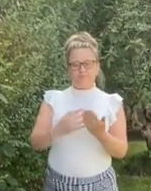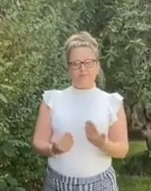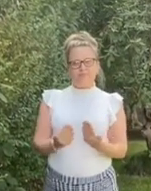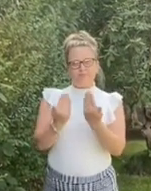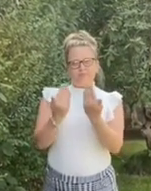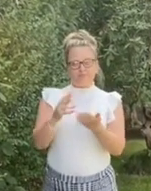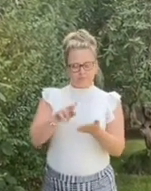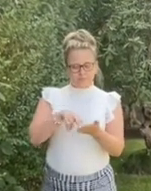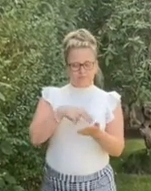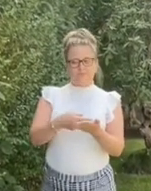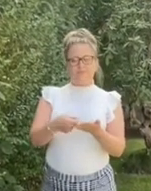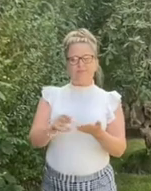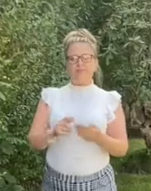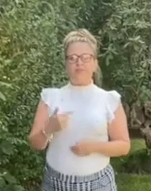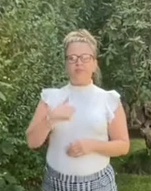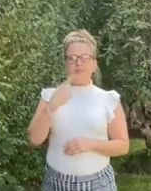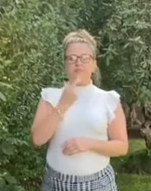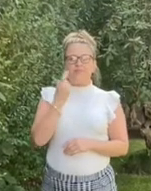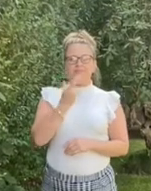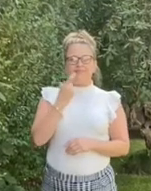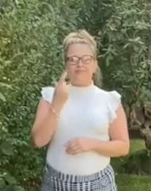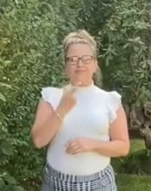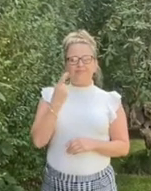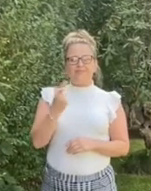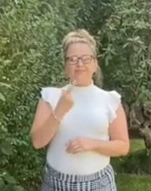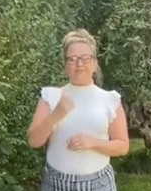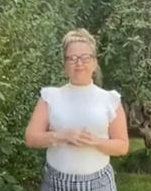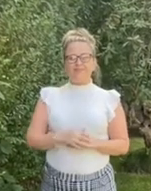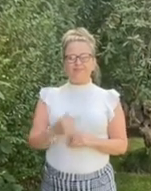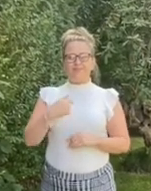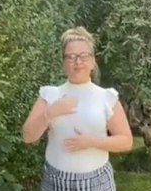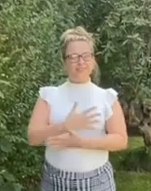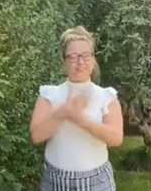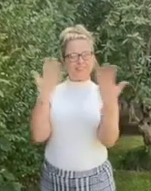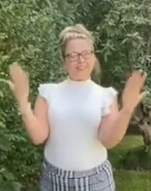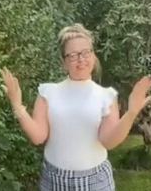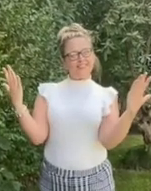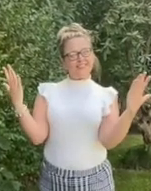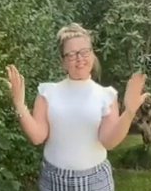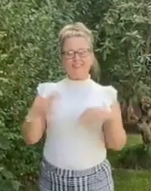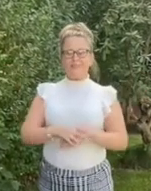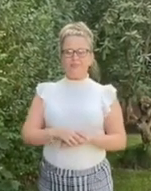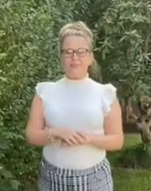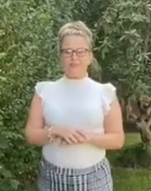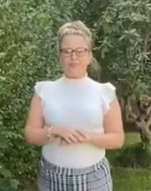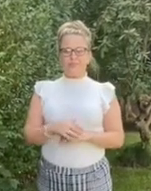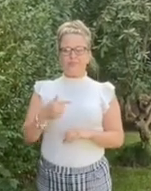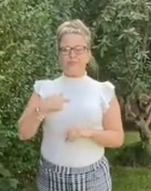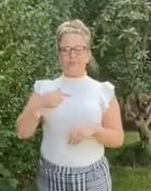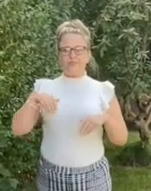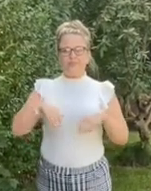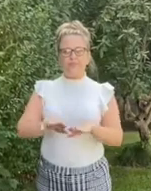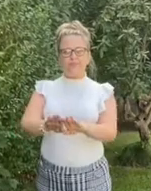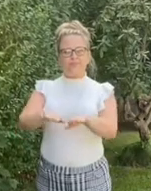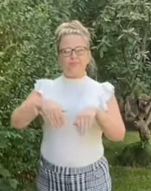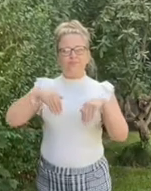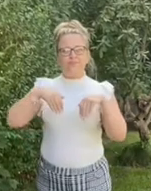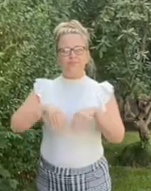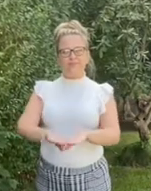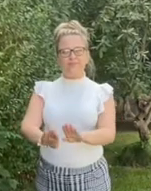I'm funny, I'm bright I'm swinging, I'm singing